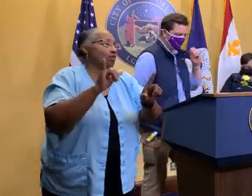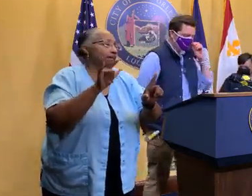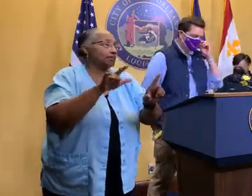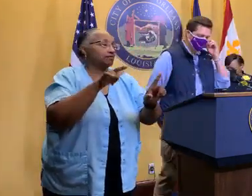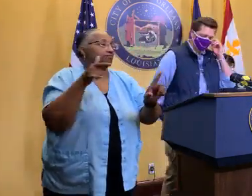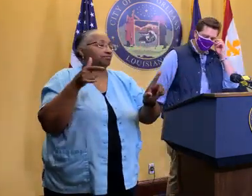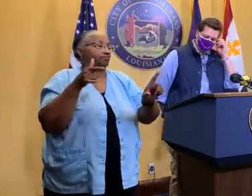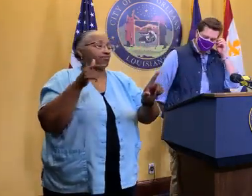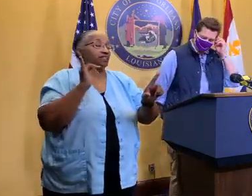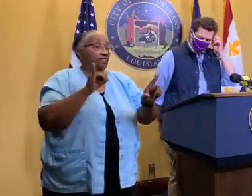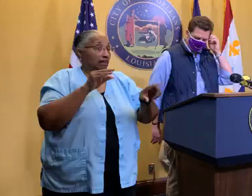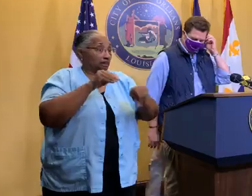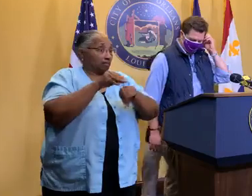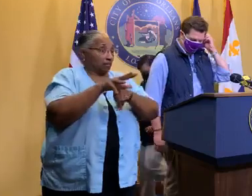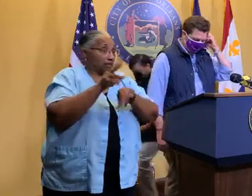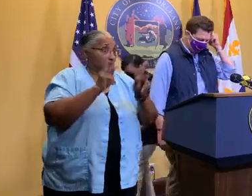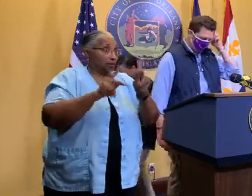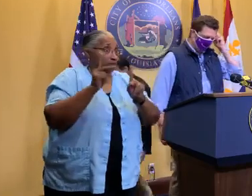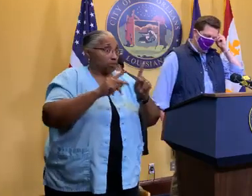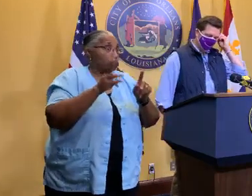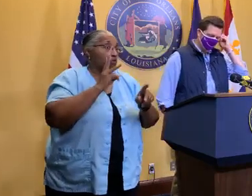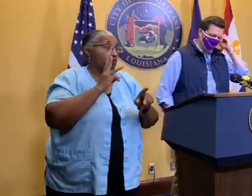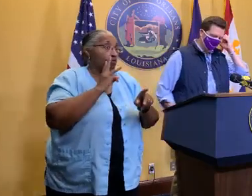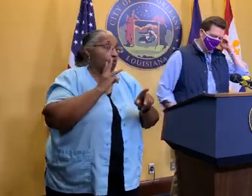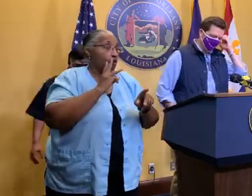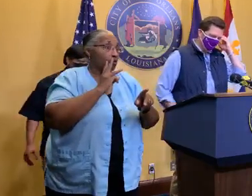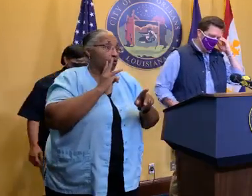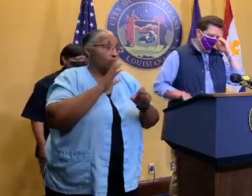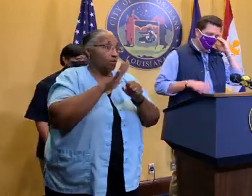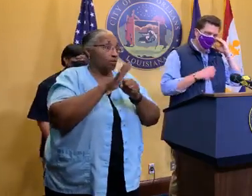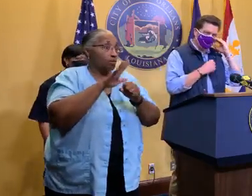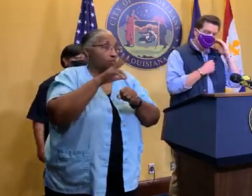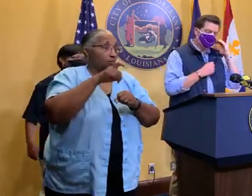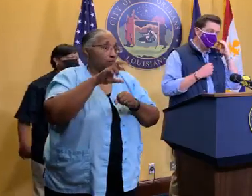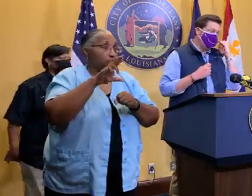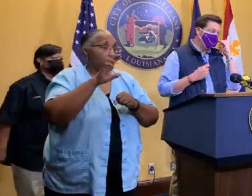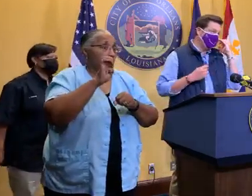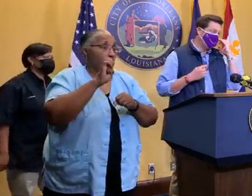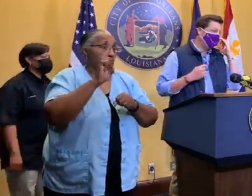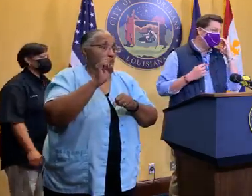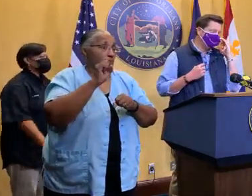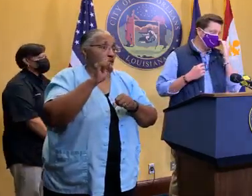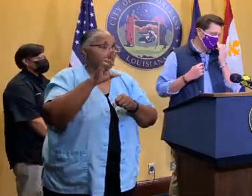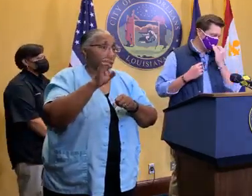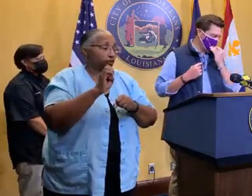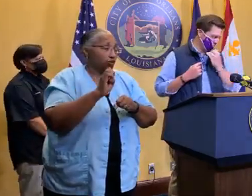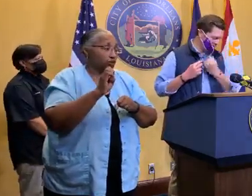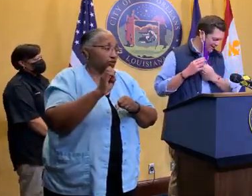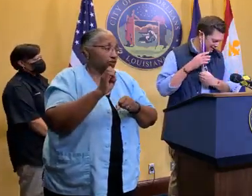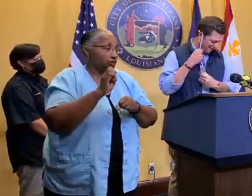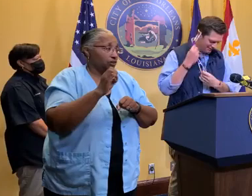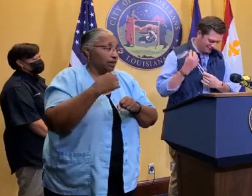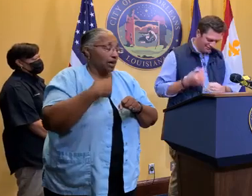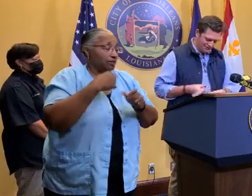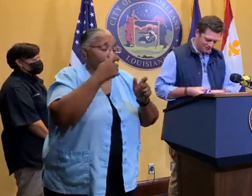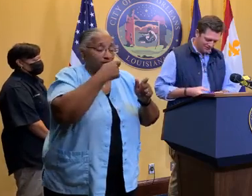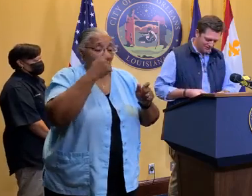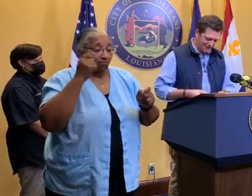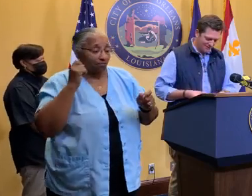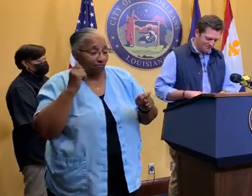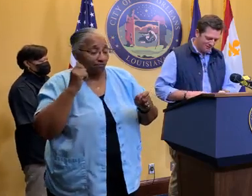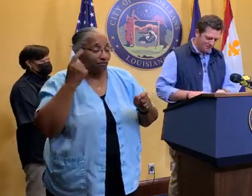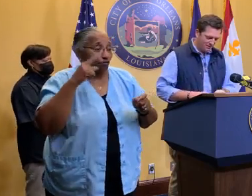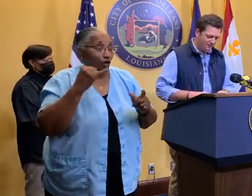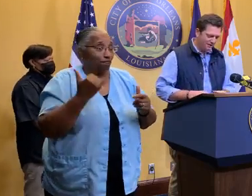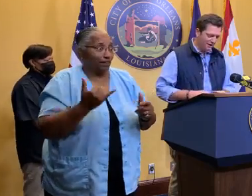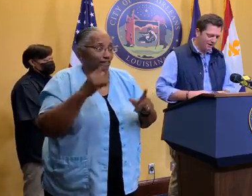Is that going to affect people's water pressure or should we expect any alerts about water quality? over for you, Tom, for this question.